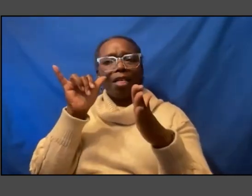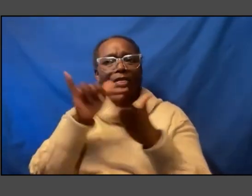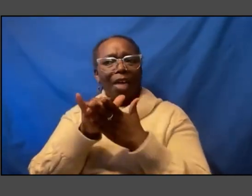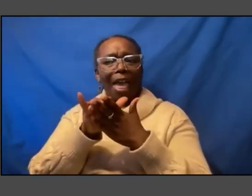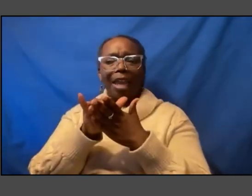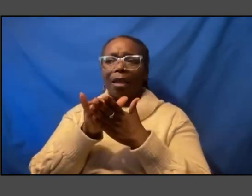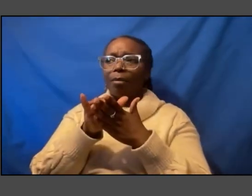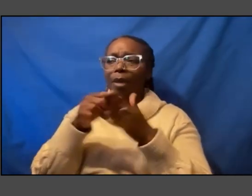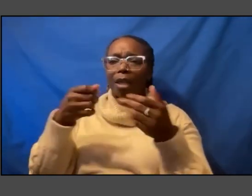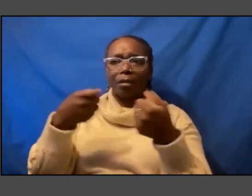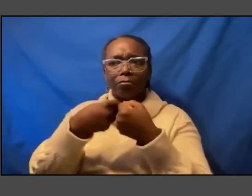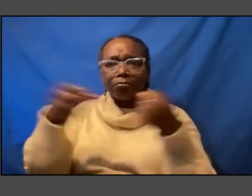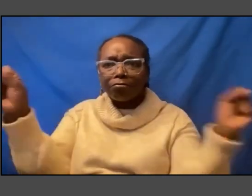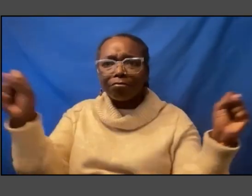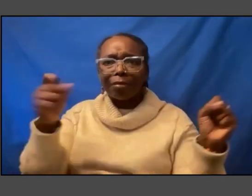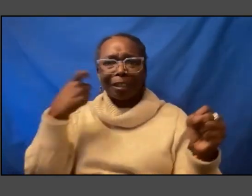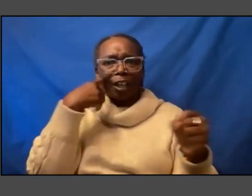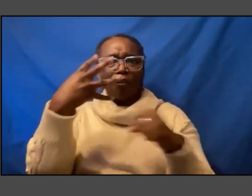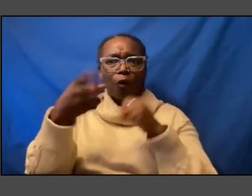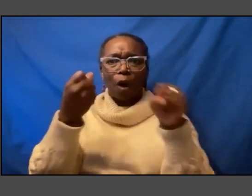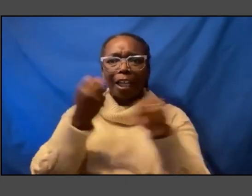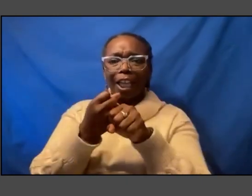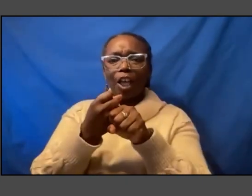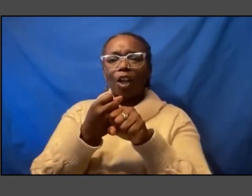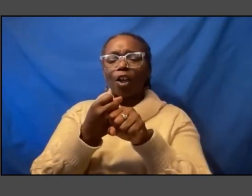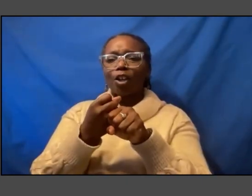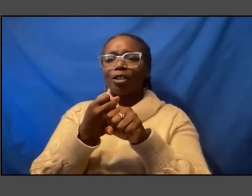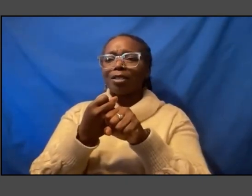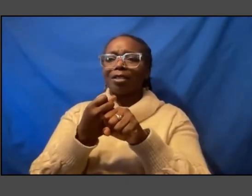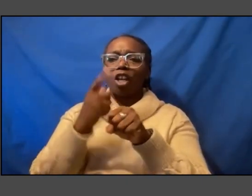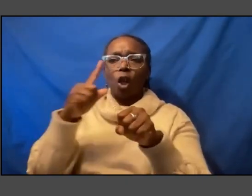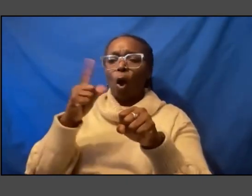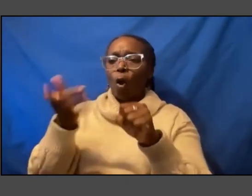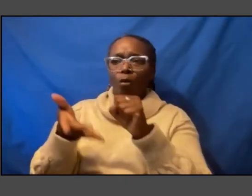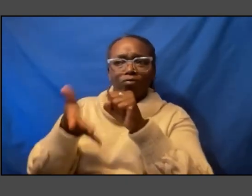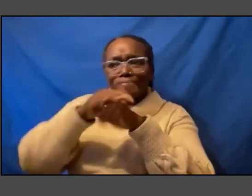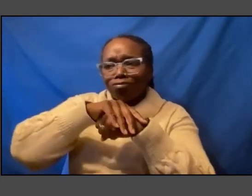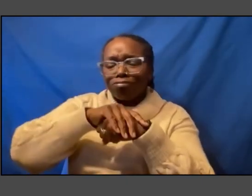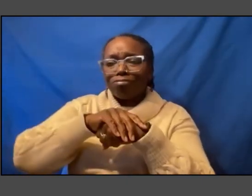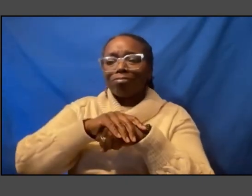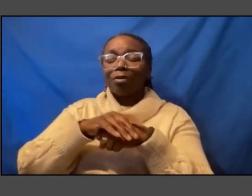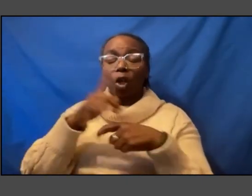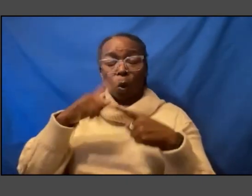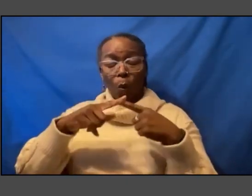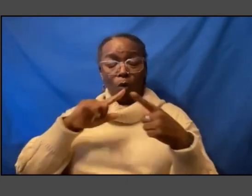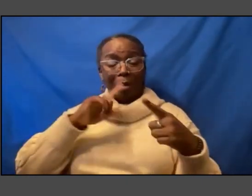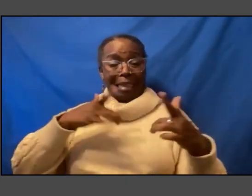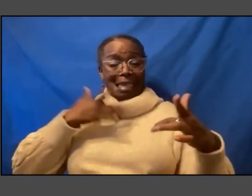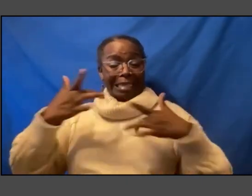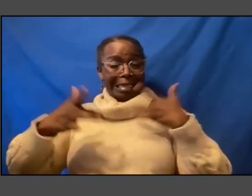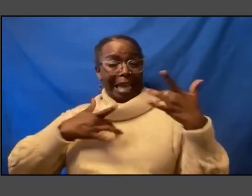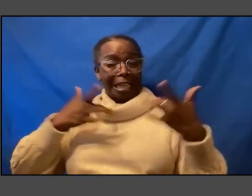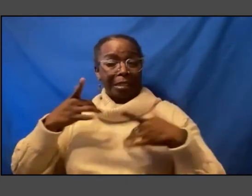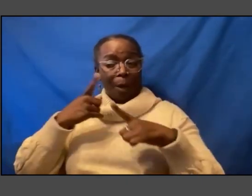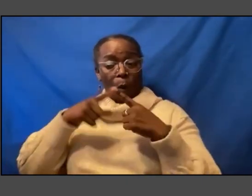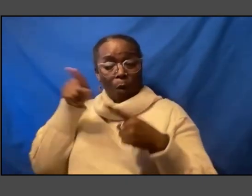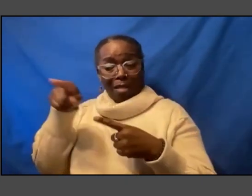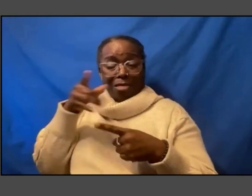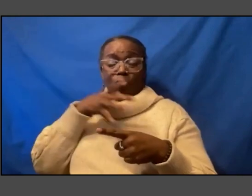four years the bandage is gone um and i think that what excites me about what she said is that's